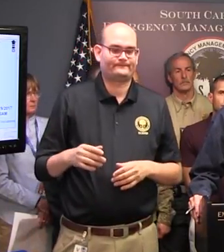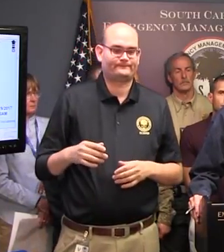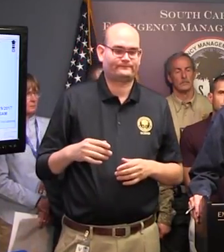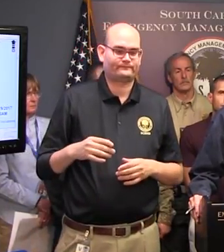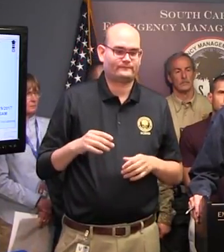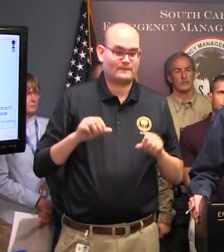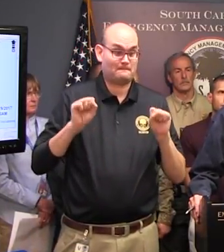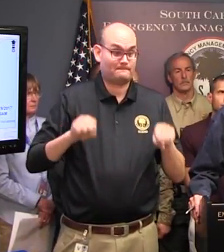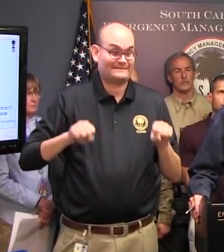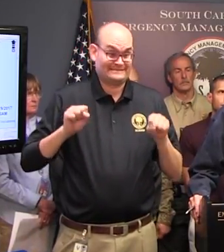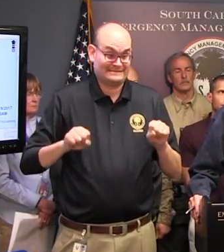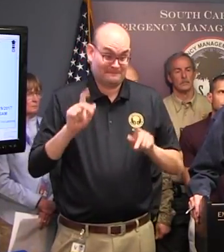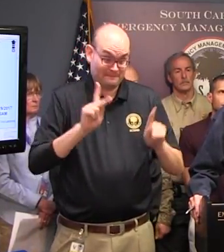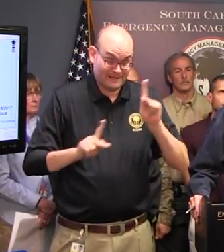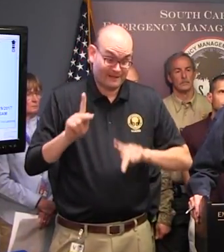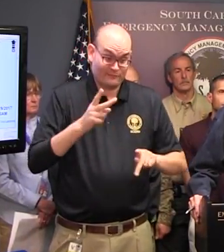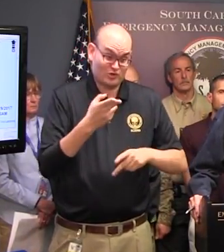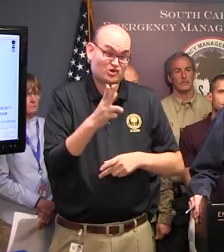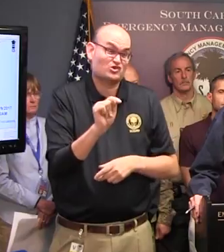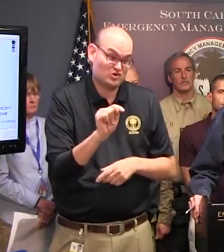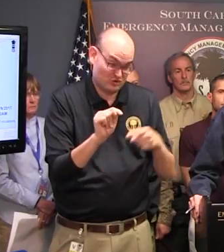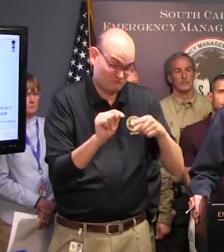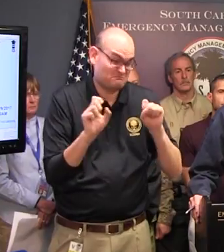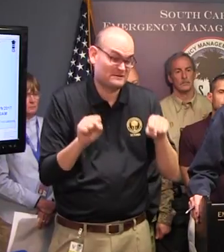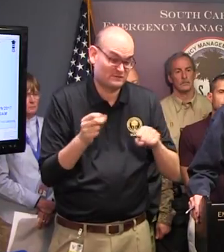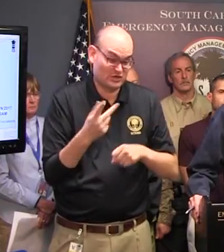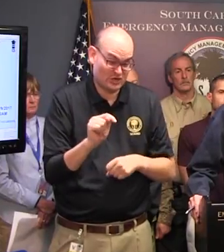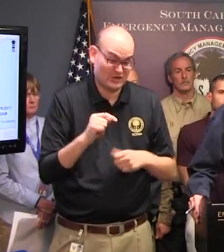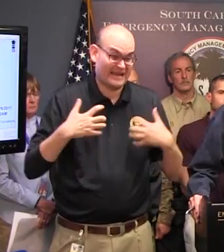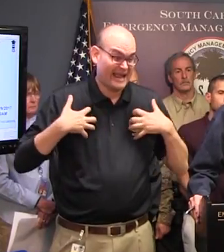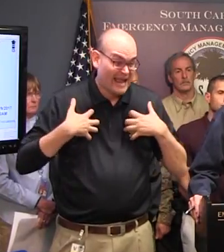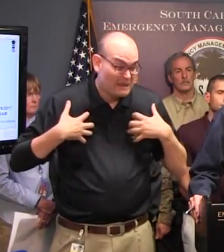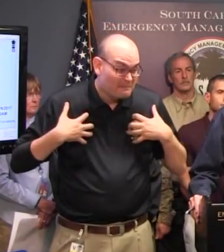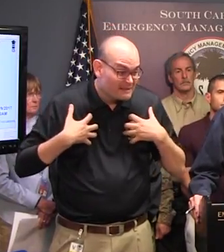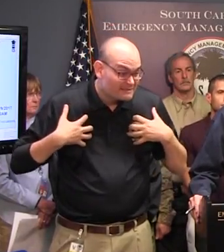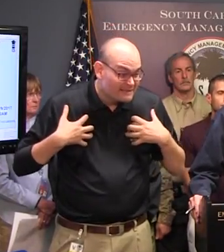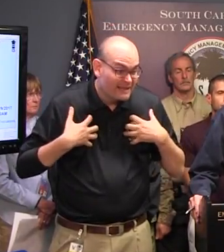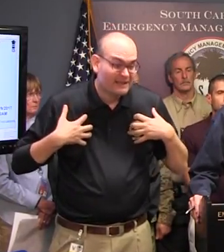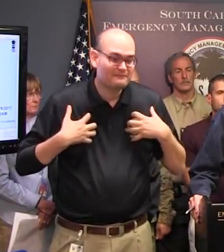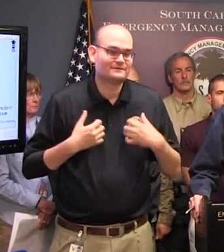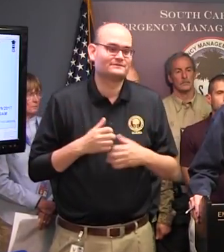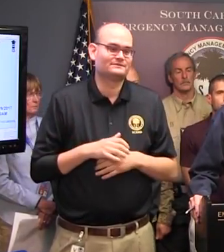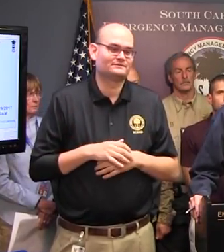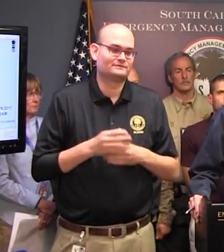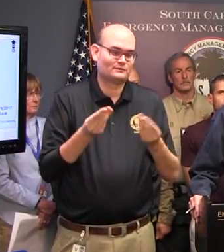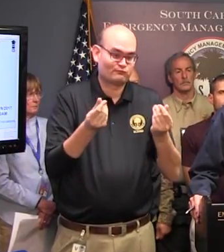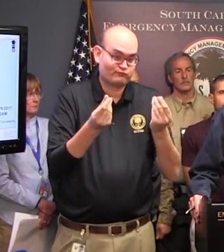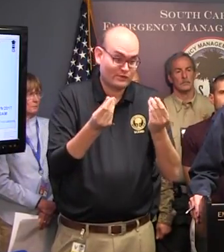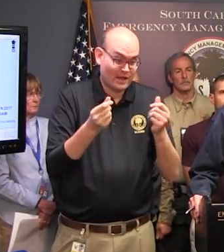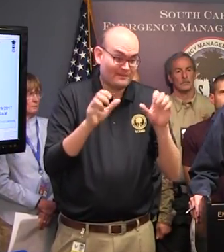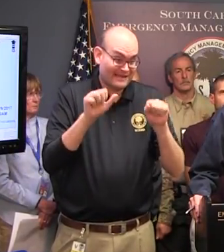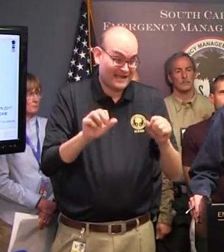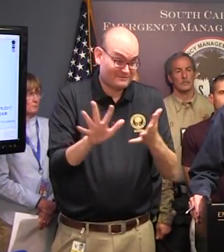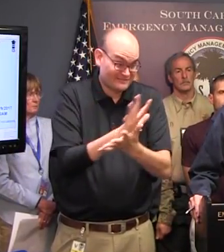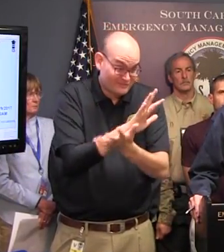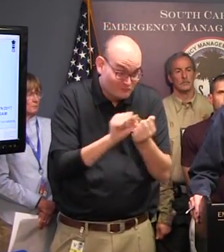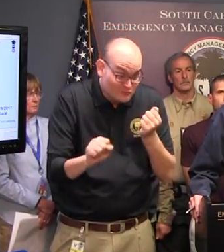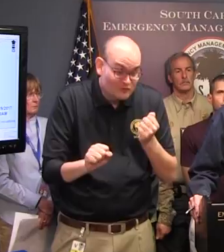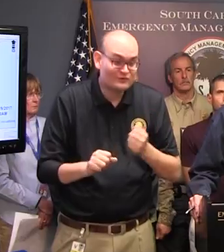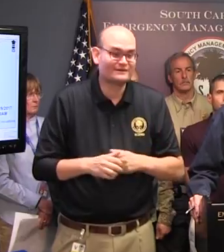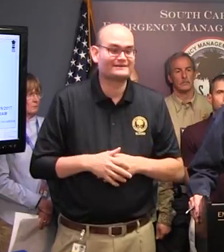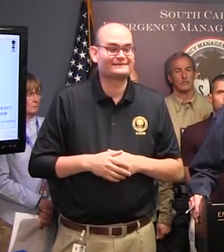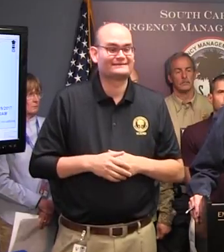people getting hurt, people and animals. And, of course, property being destroyed any time you have something like this.